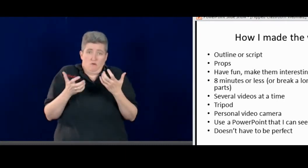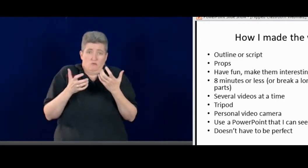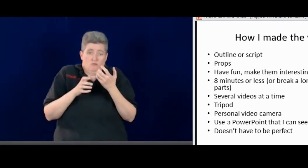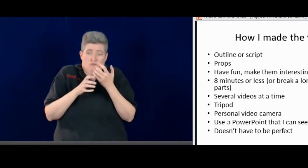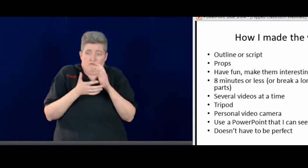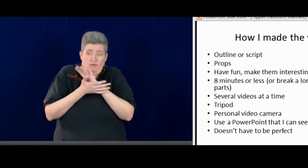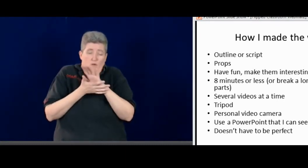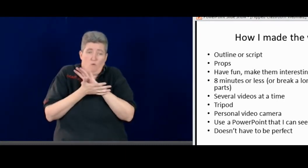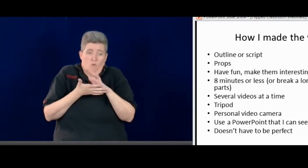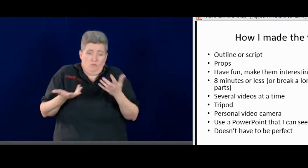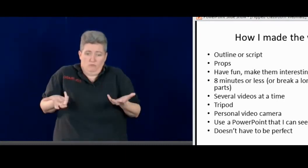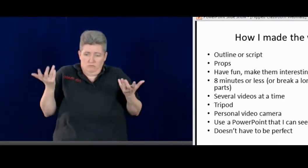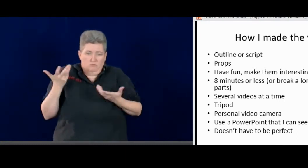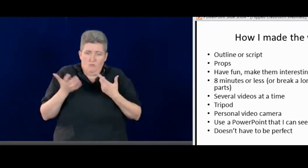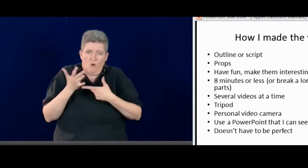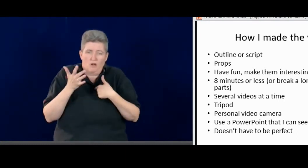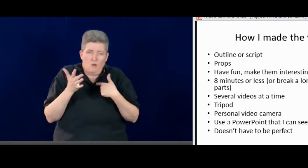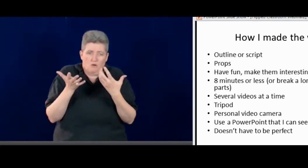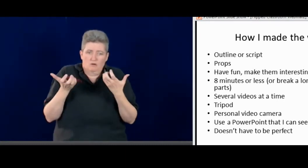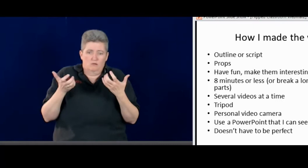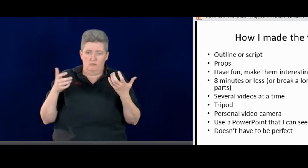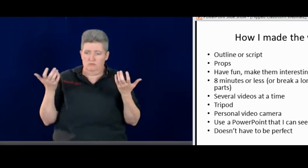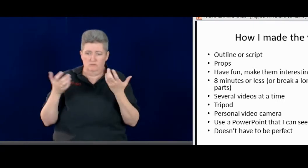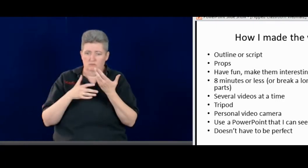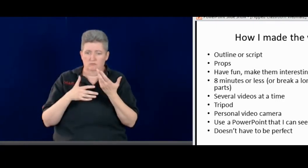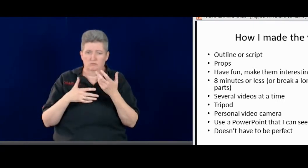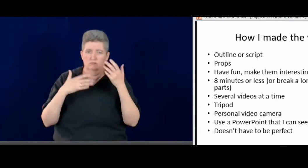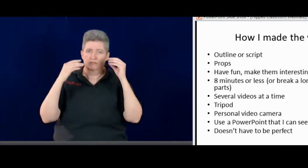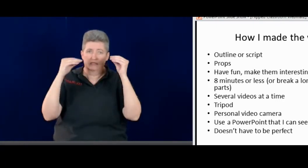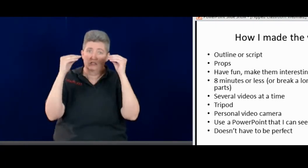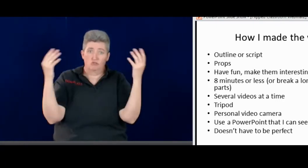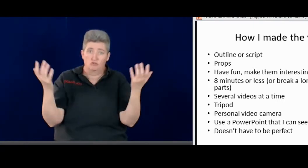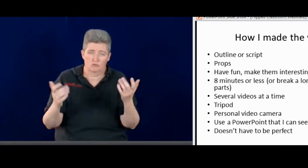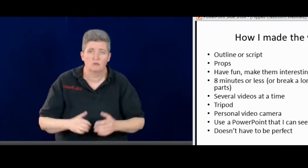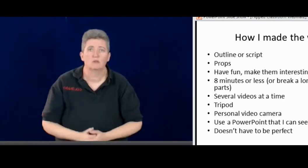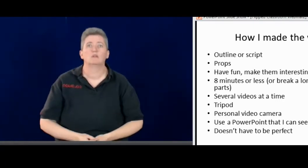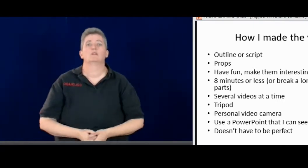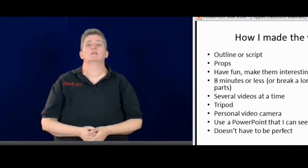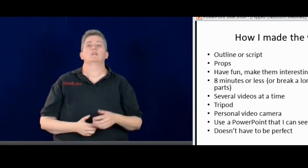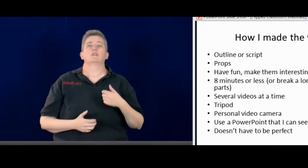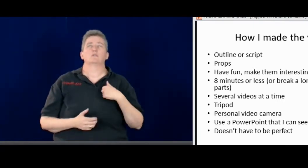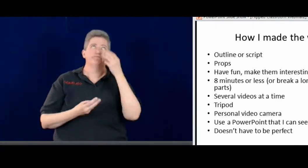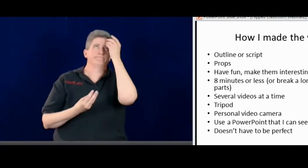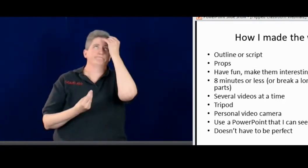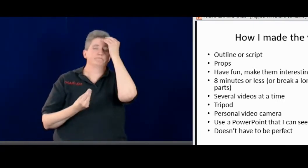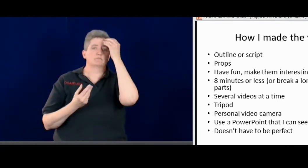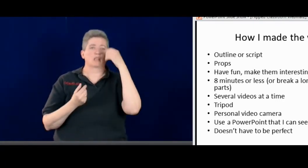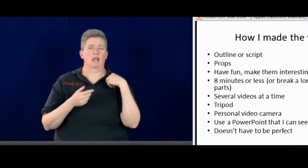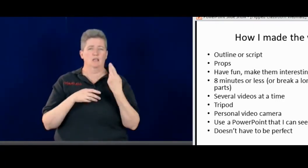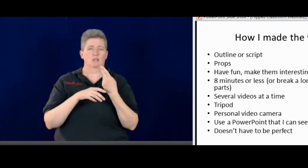First, I have to figure out what I want to put on the video. What I want to teach.